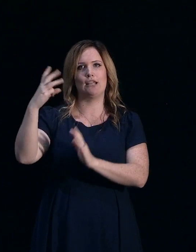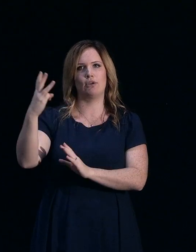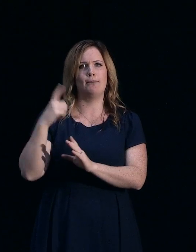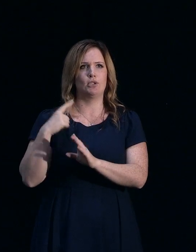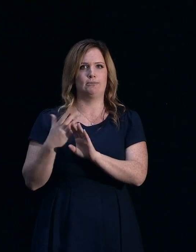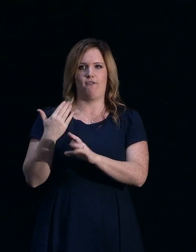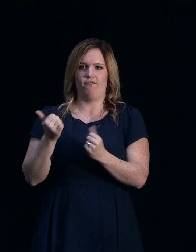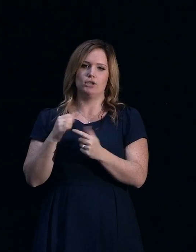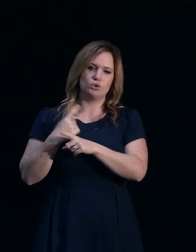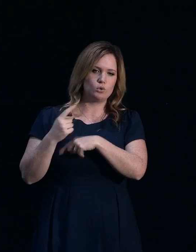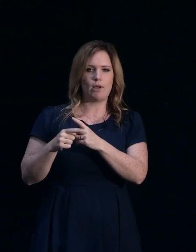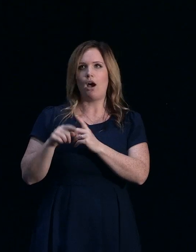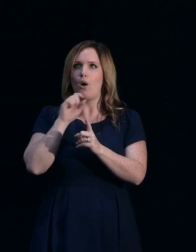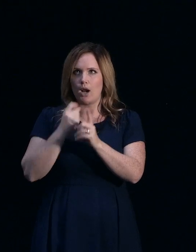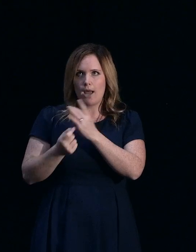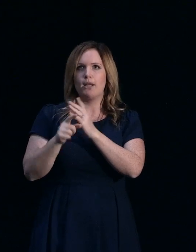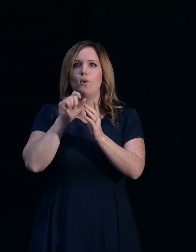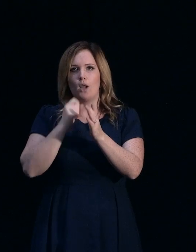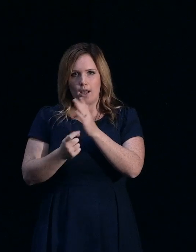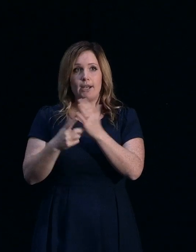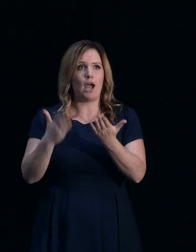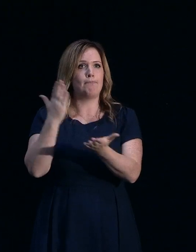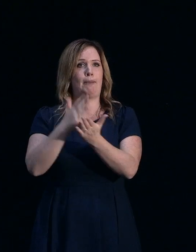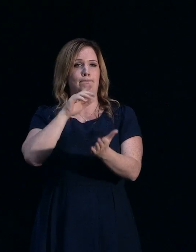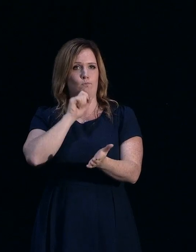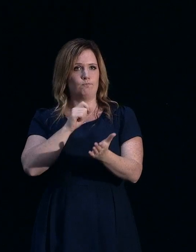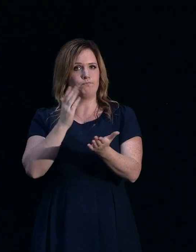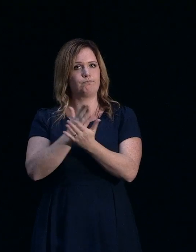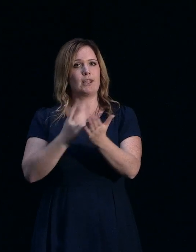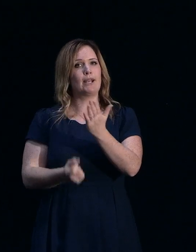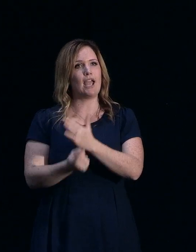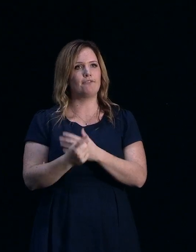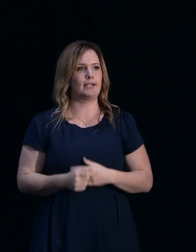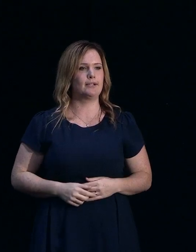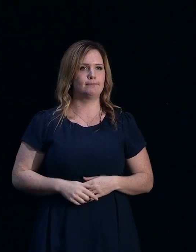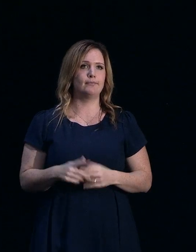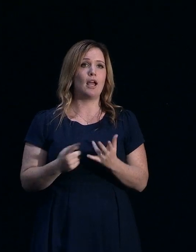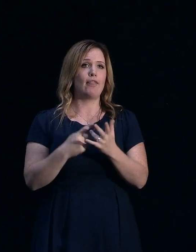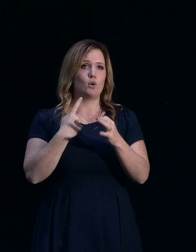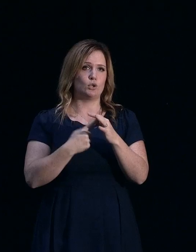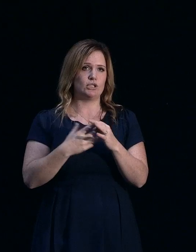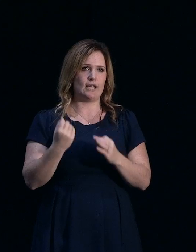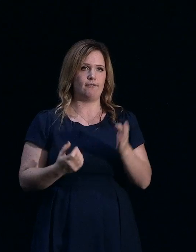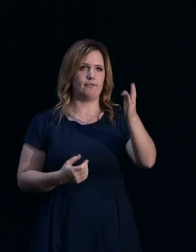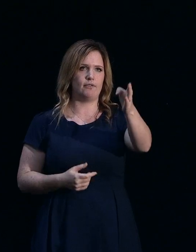talked about it. So it seems that it's actually happening. Are there any other questions? Yes ma'am. On the drilling again.